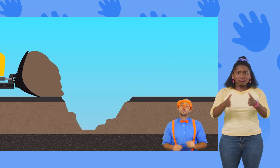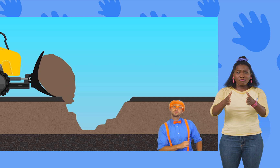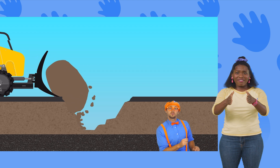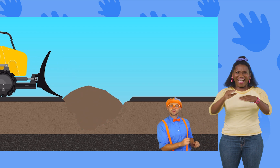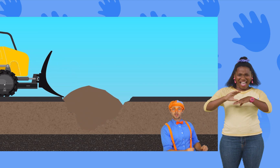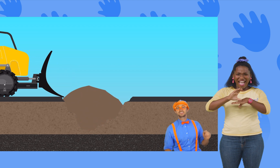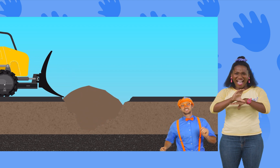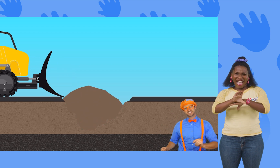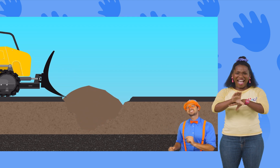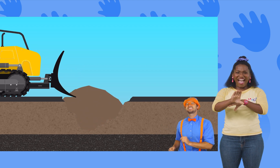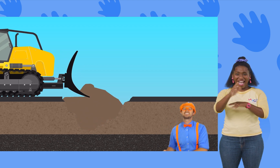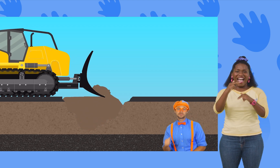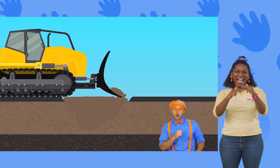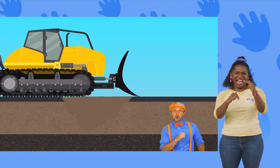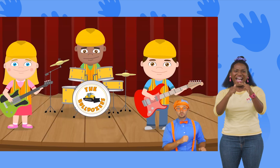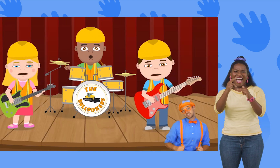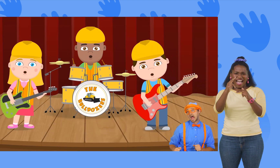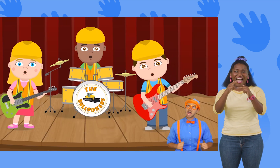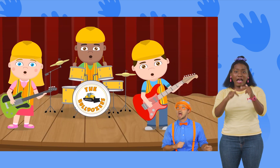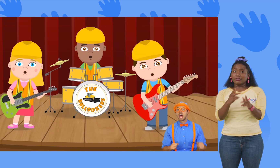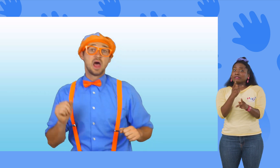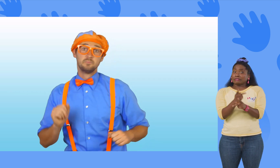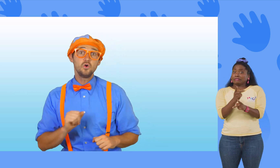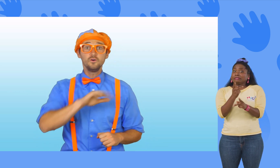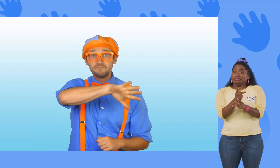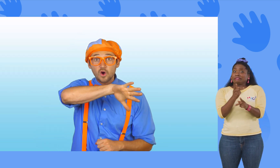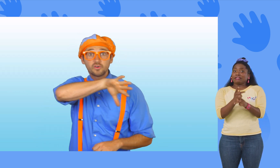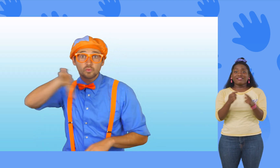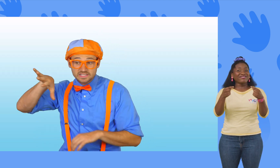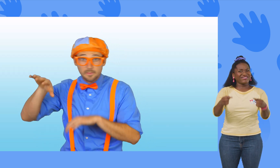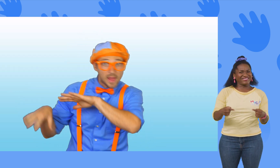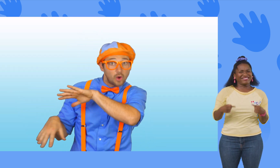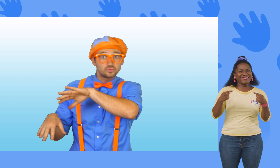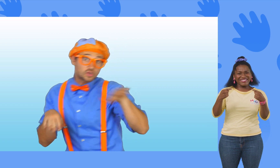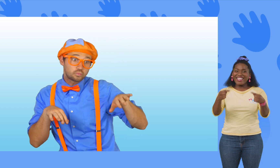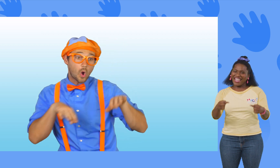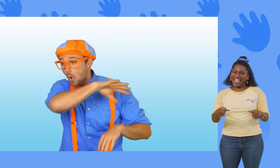Bulldozer, instructing the roads. Whoa, Move over, it's about to roll.